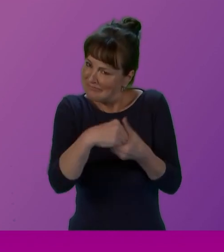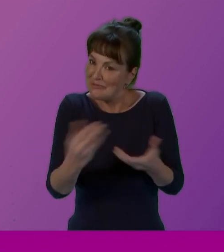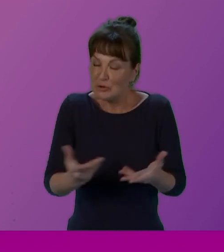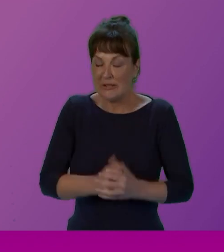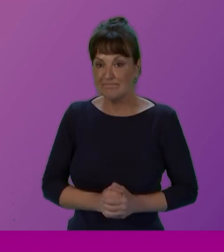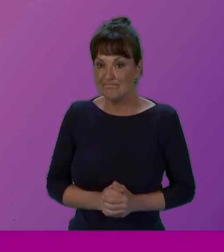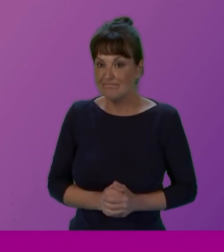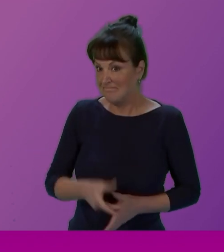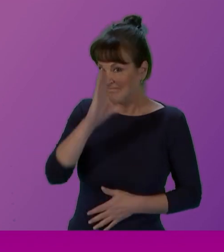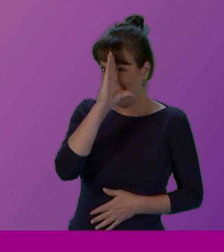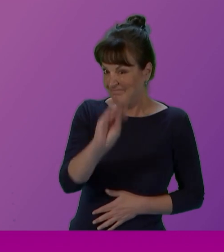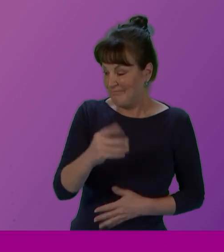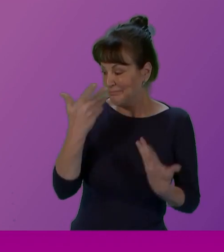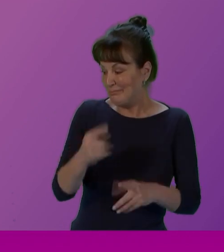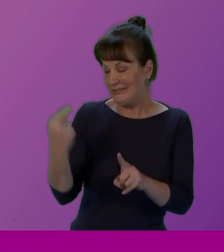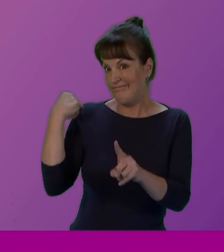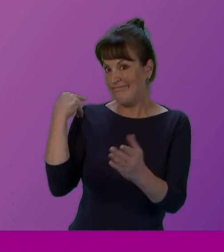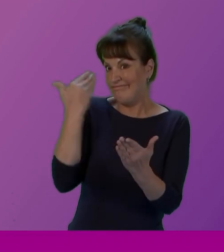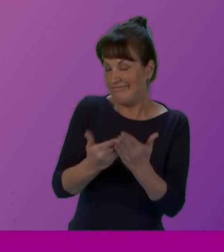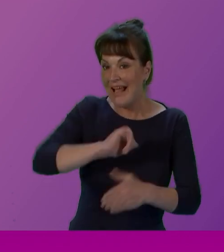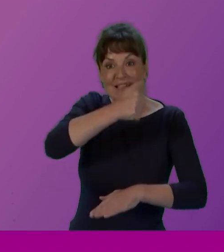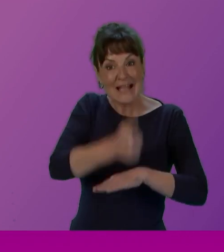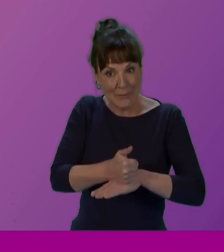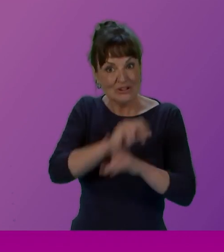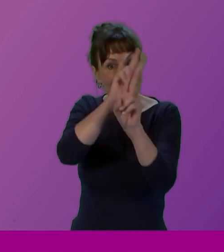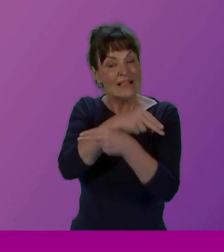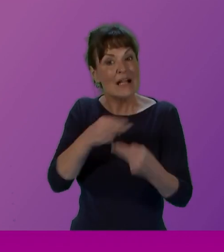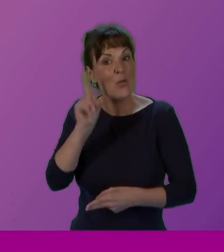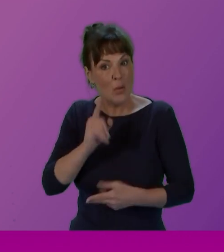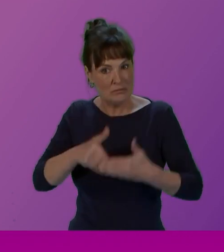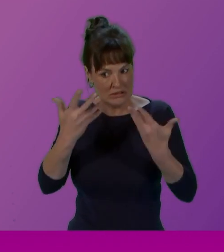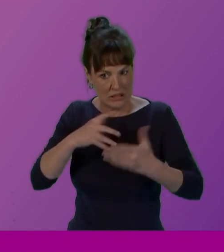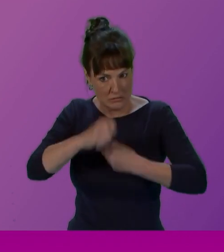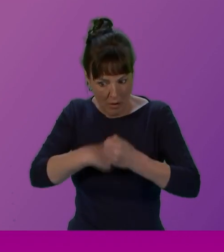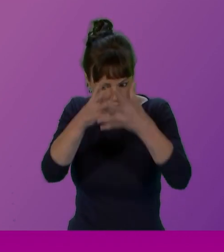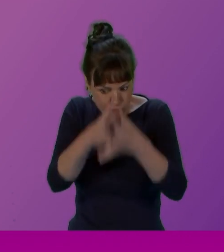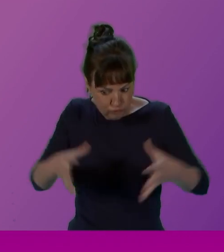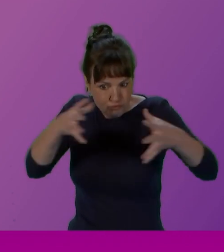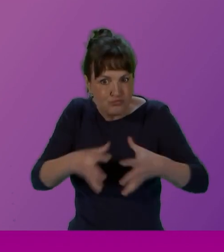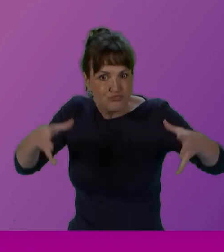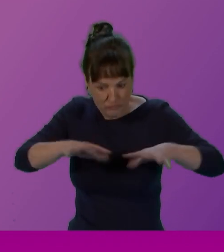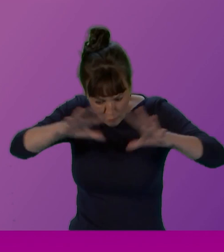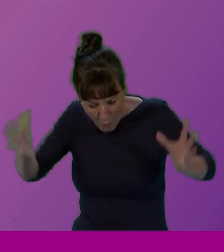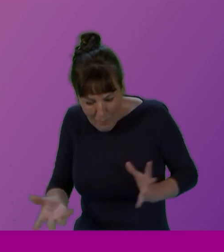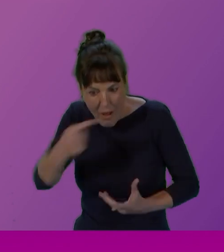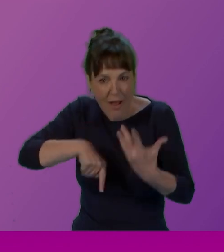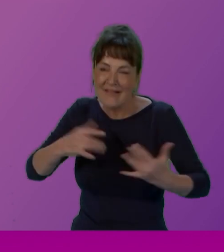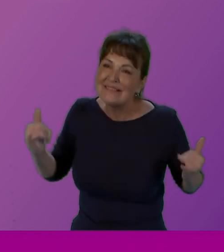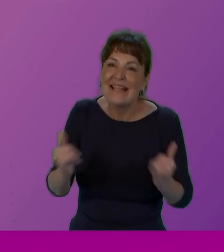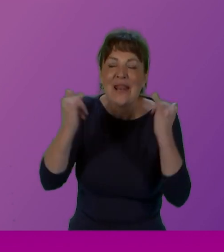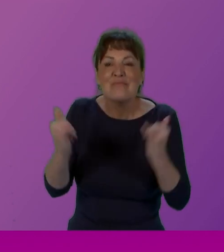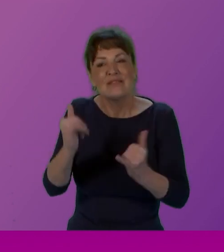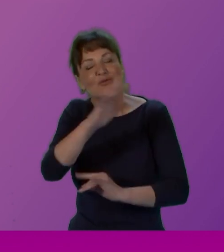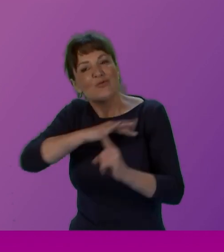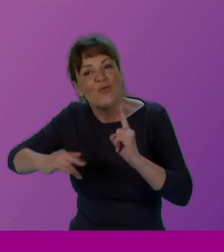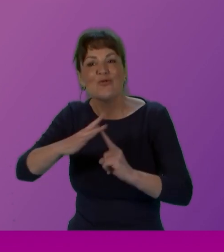was established, International Women's Day has grown to be a global day of recognition, celebrating the social, political and economic